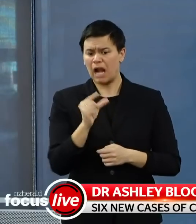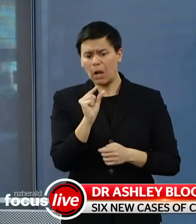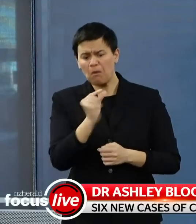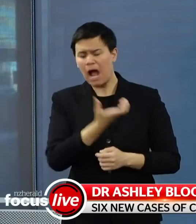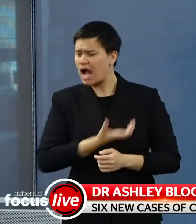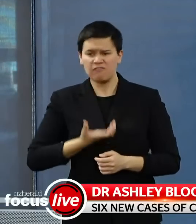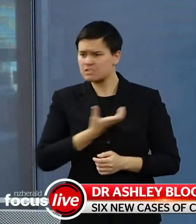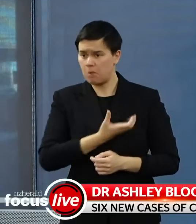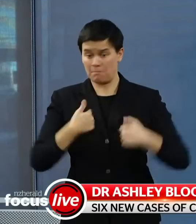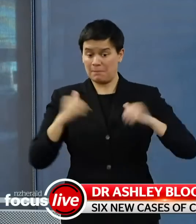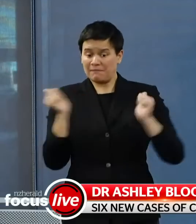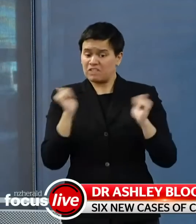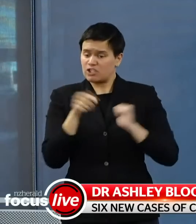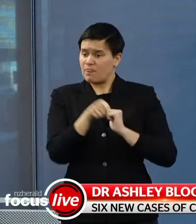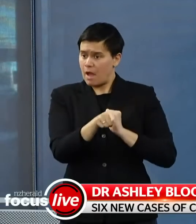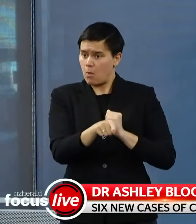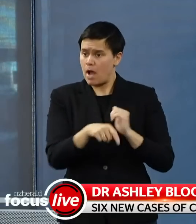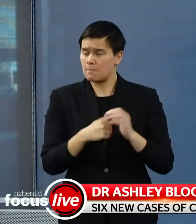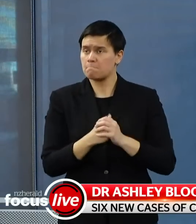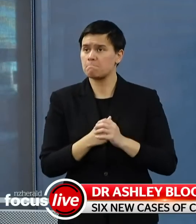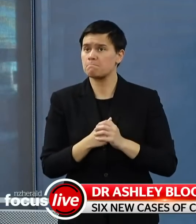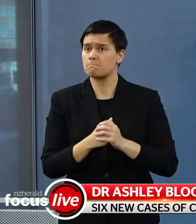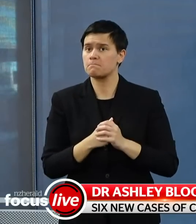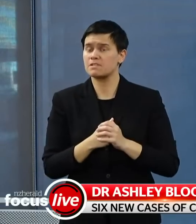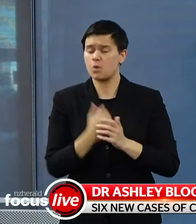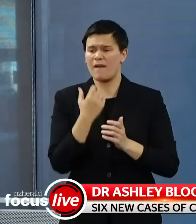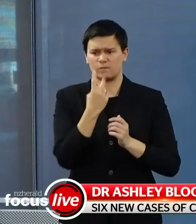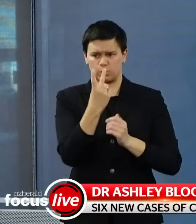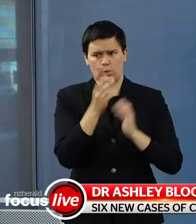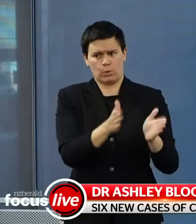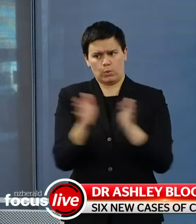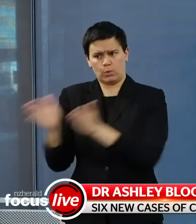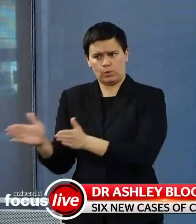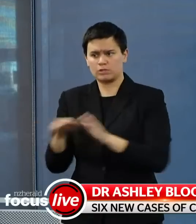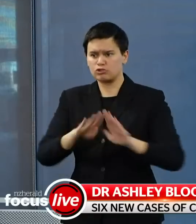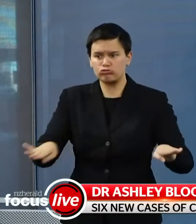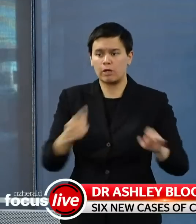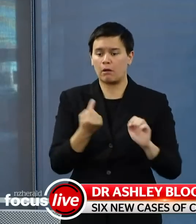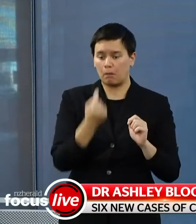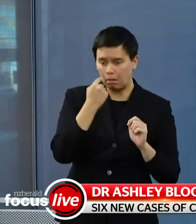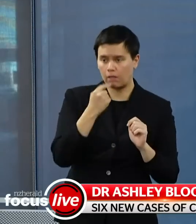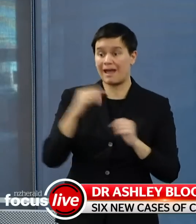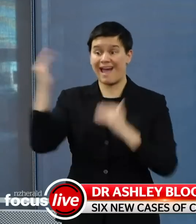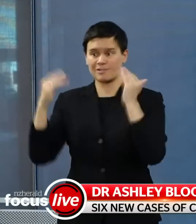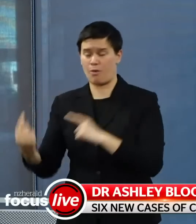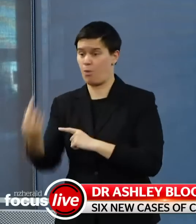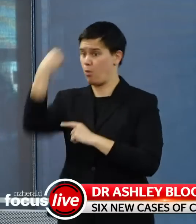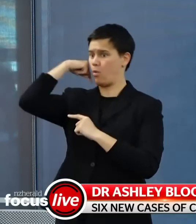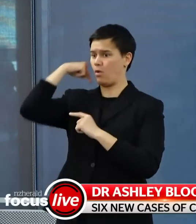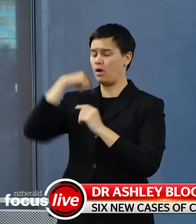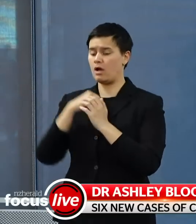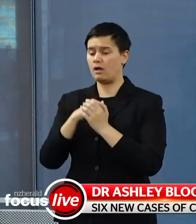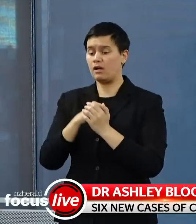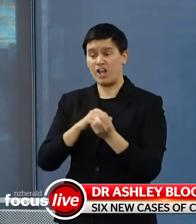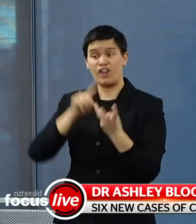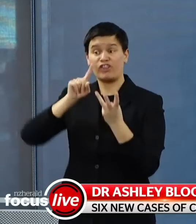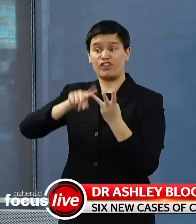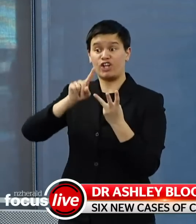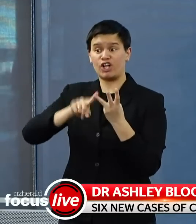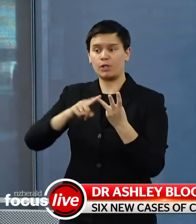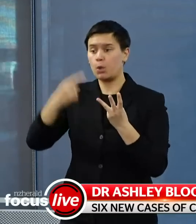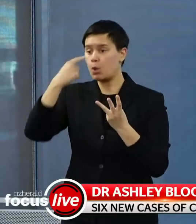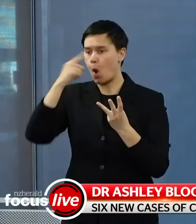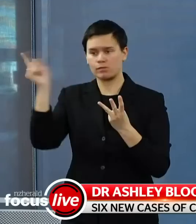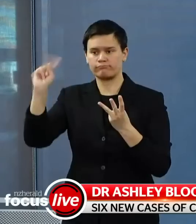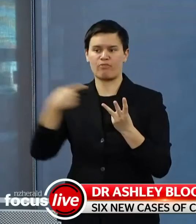and, ESR is doing work on, um, sputum testing. The key thing there is to get a, a really good idea of how accurate it is before we start to use it.